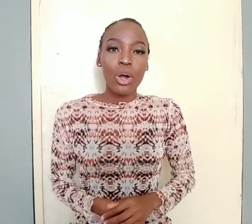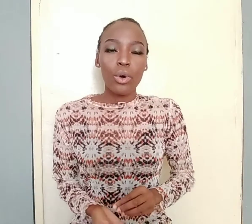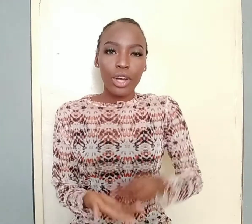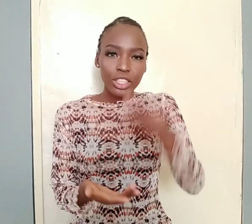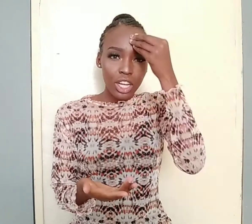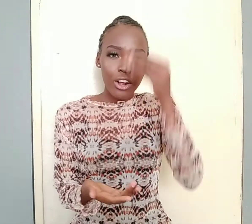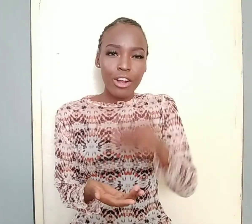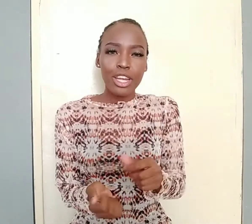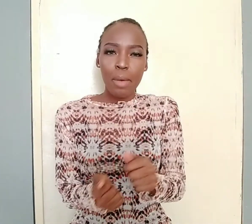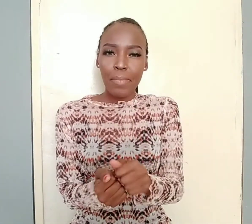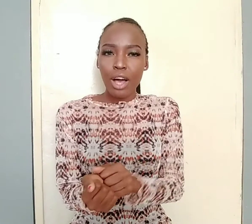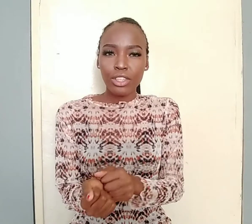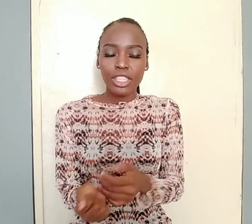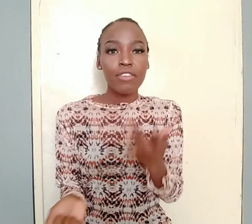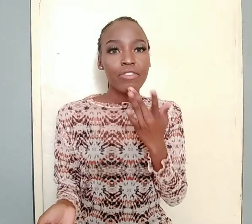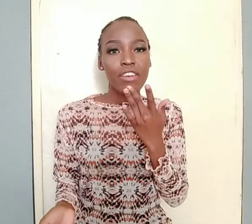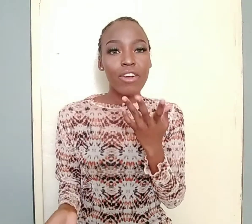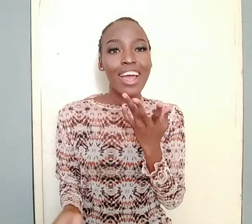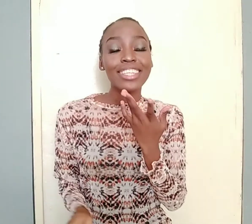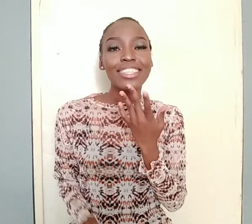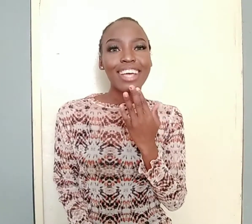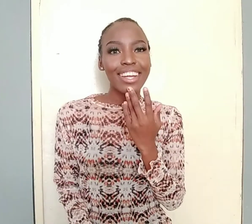we're going to learn about favorite colors.